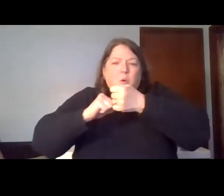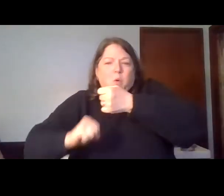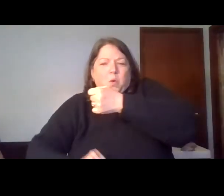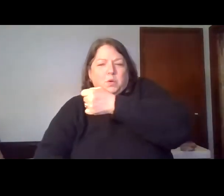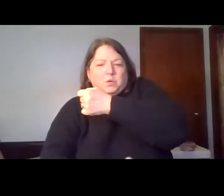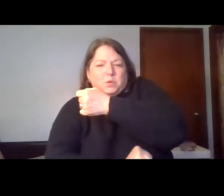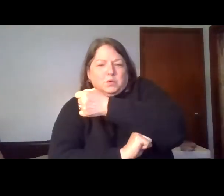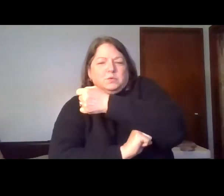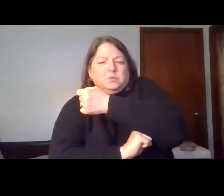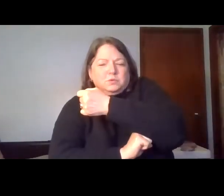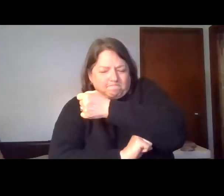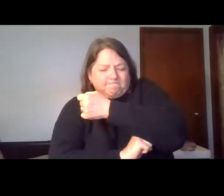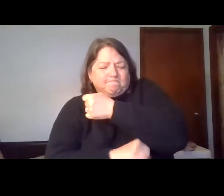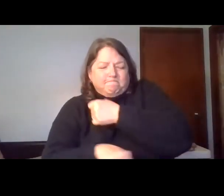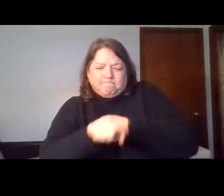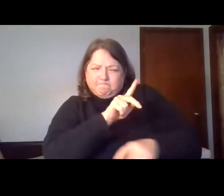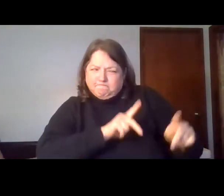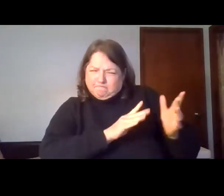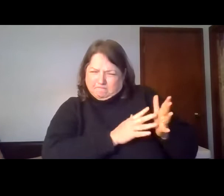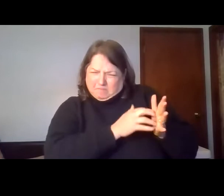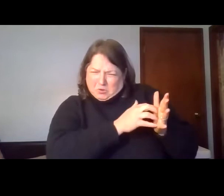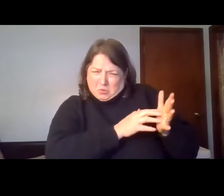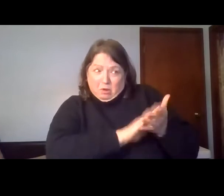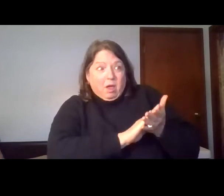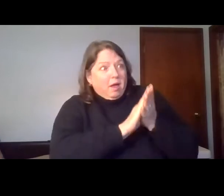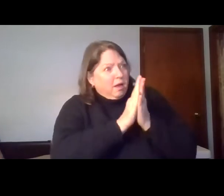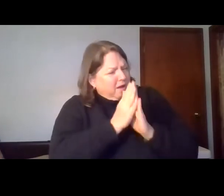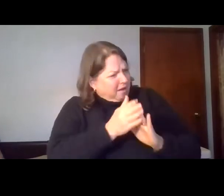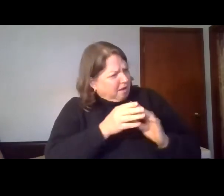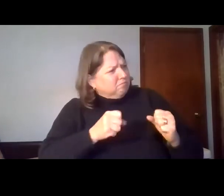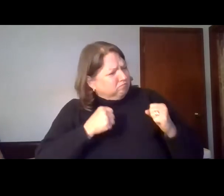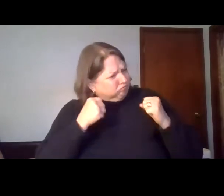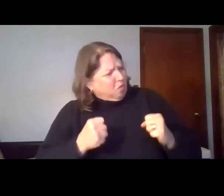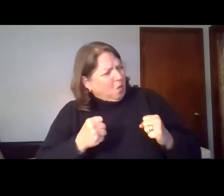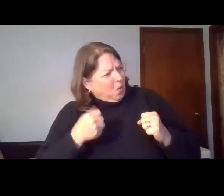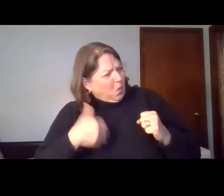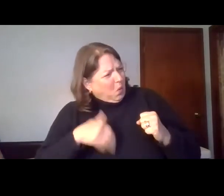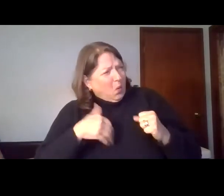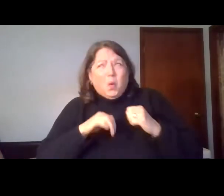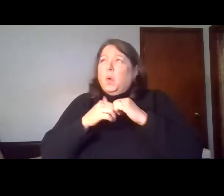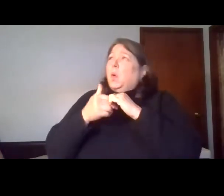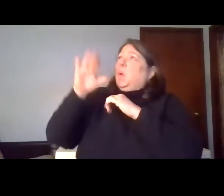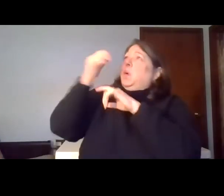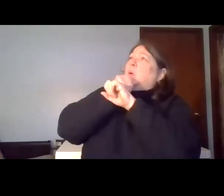cornerstone, we pray strong,